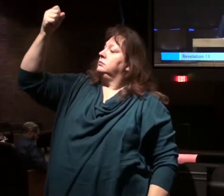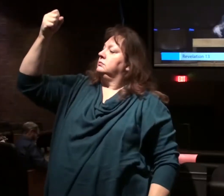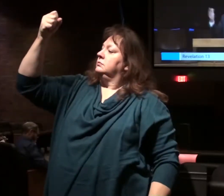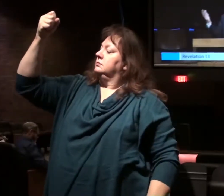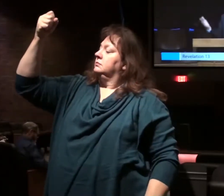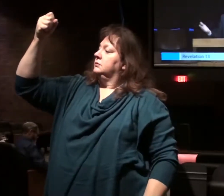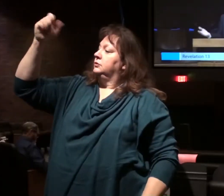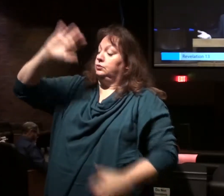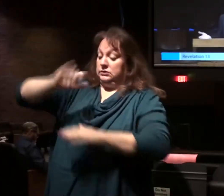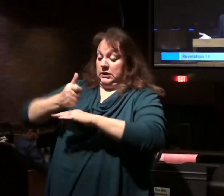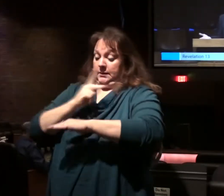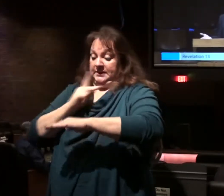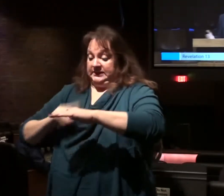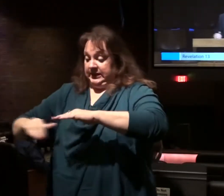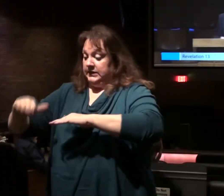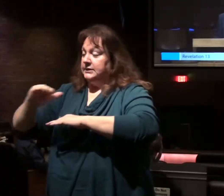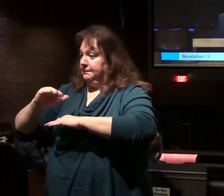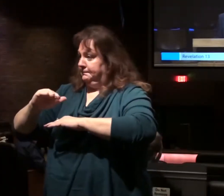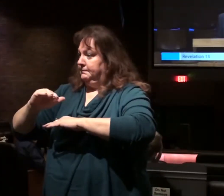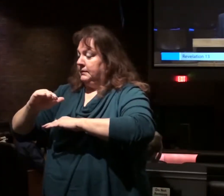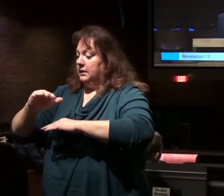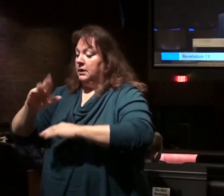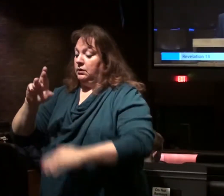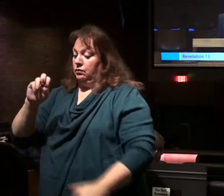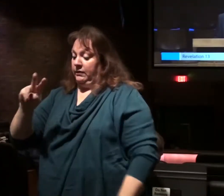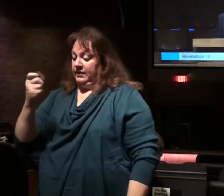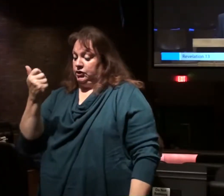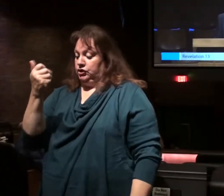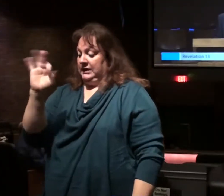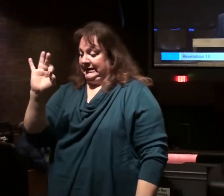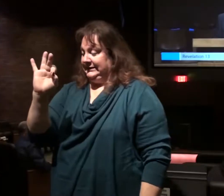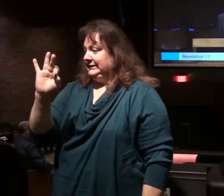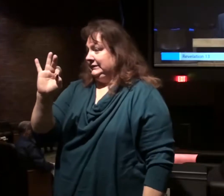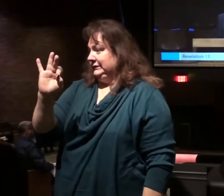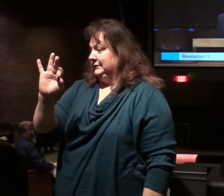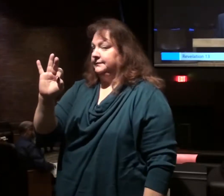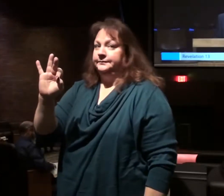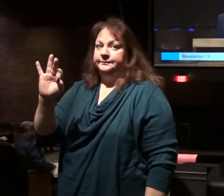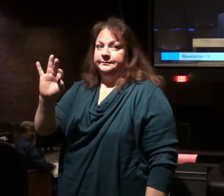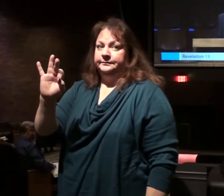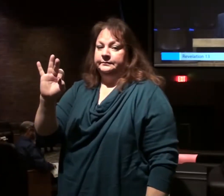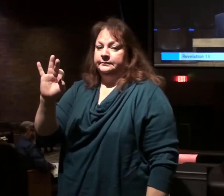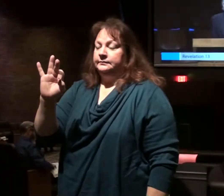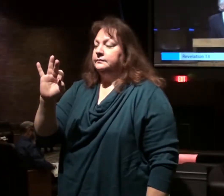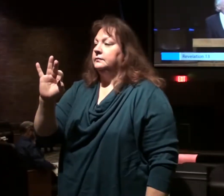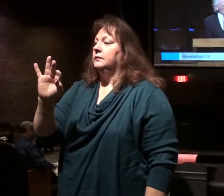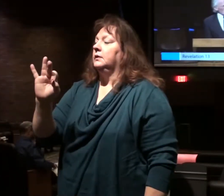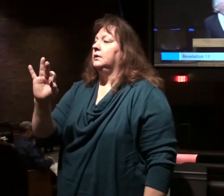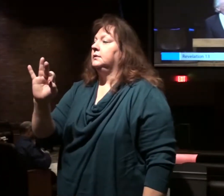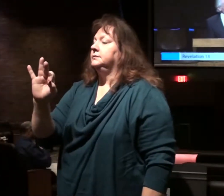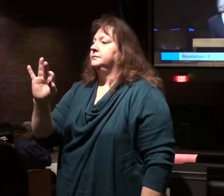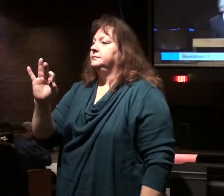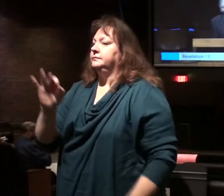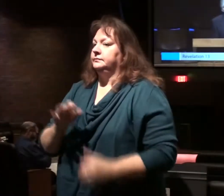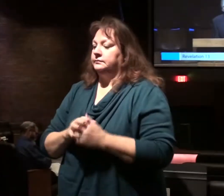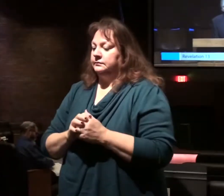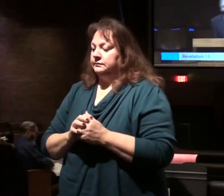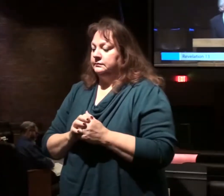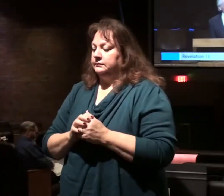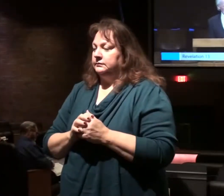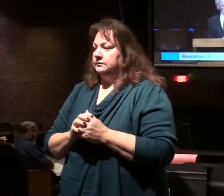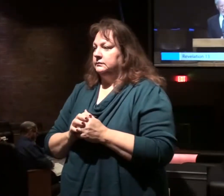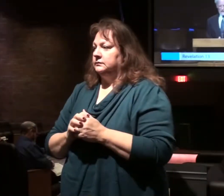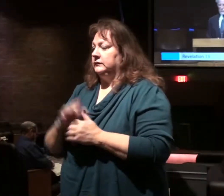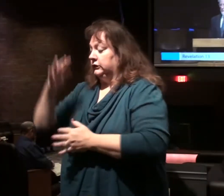kingdom. That will come in chapter 19 of the book of Revelation. We've moved through a